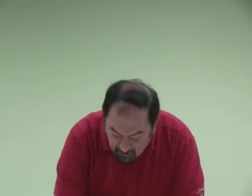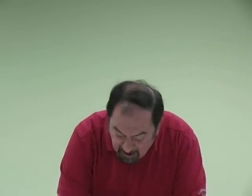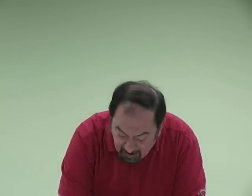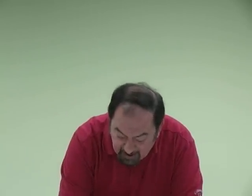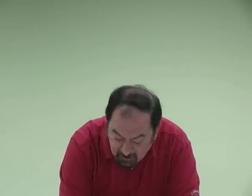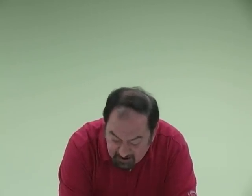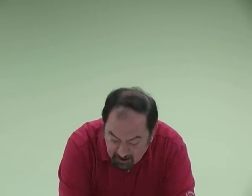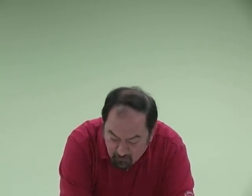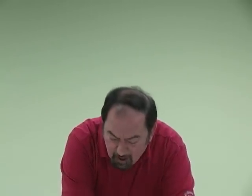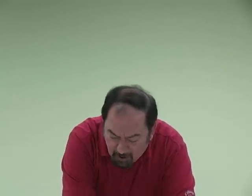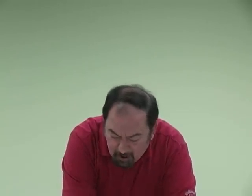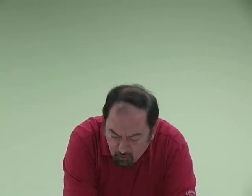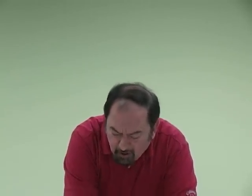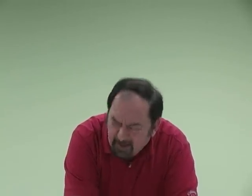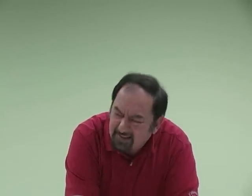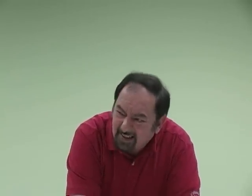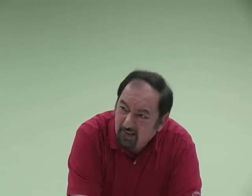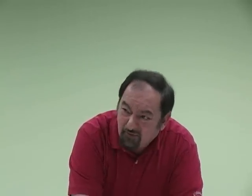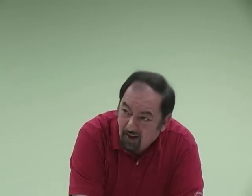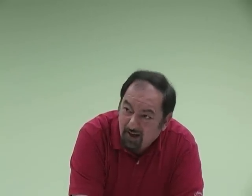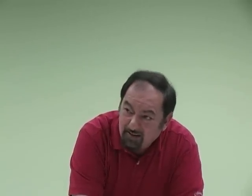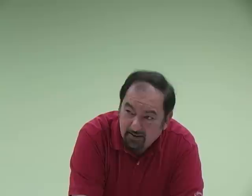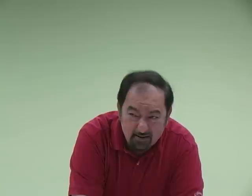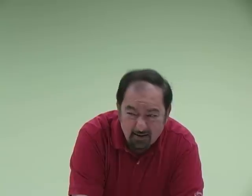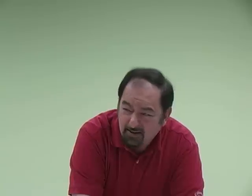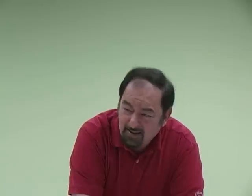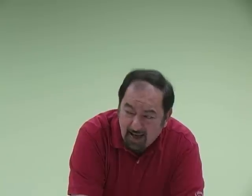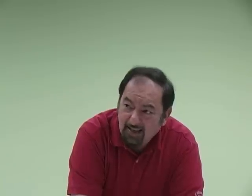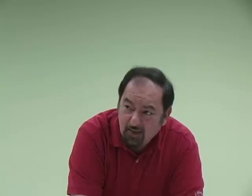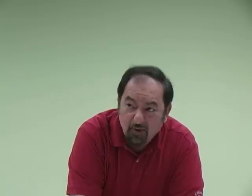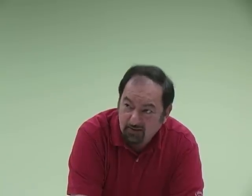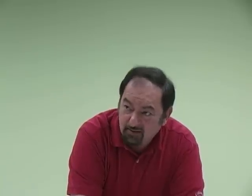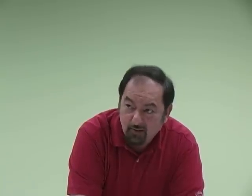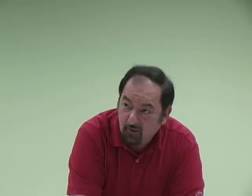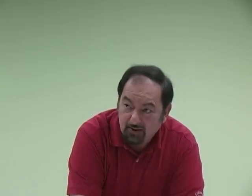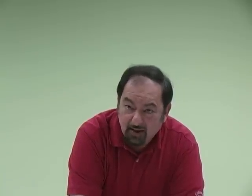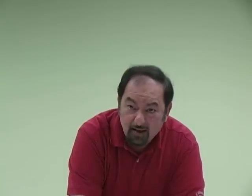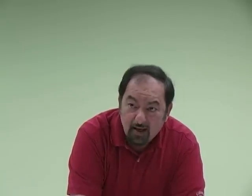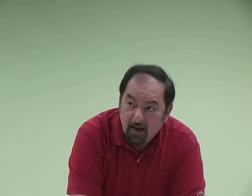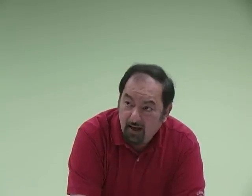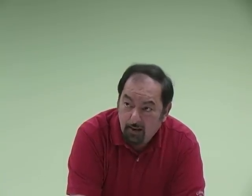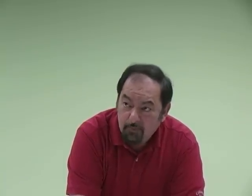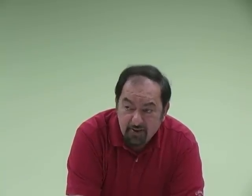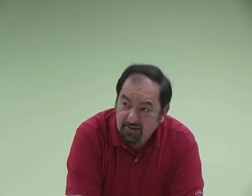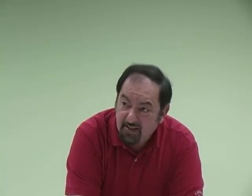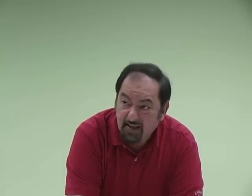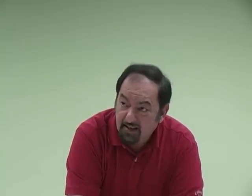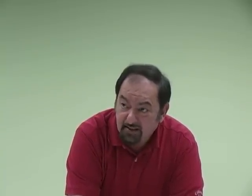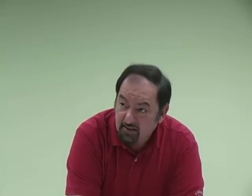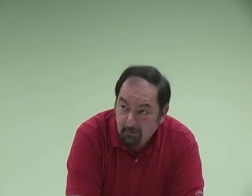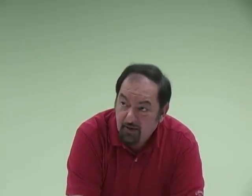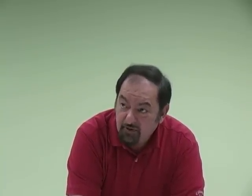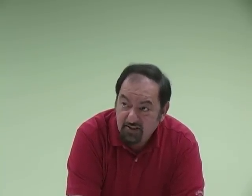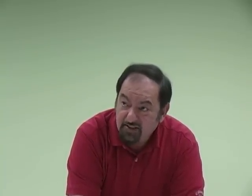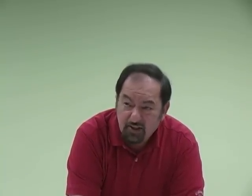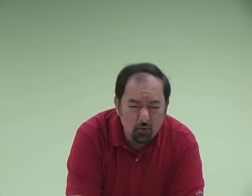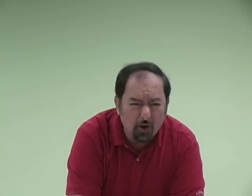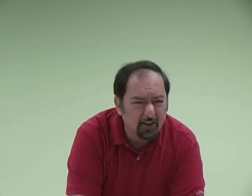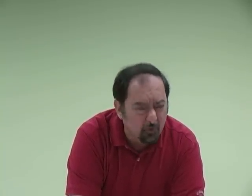Nathanael answered and said, Rabbi, you are the Son of God. This is exactly what, what Peter said in Matthew 16. You are the